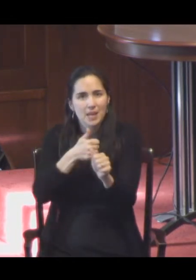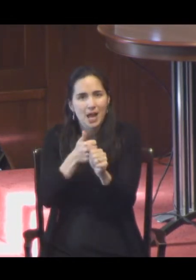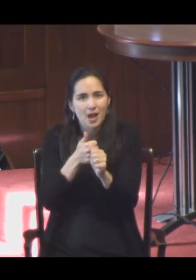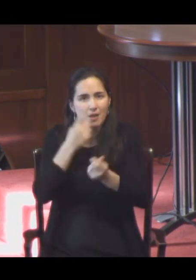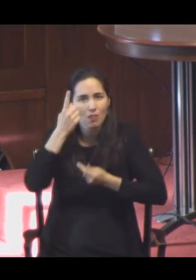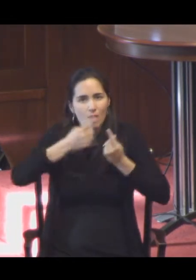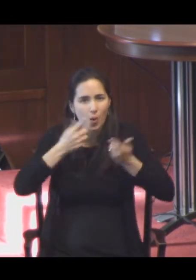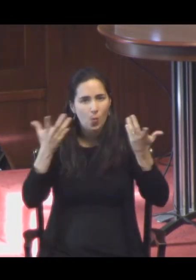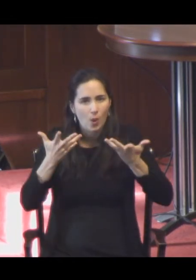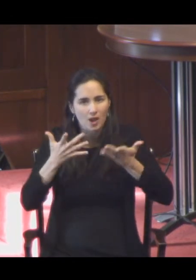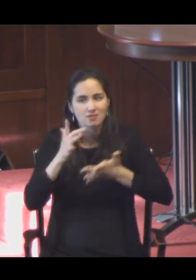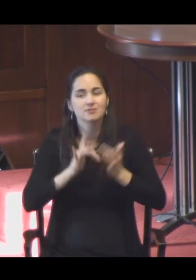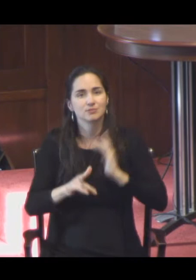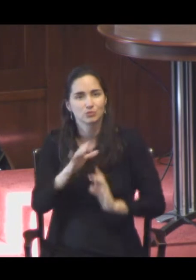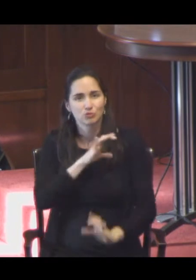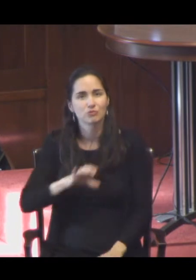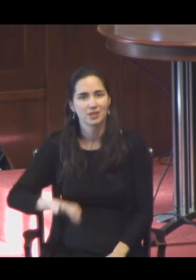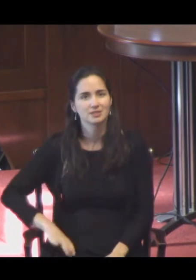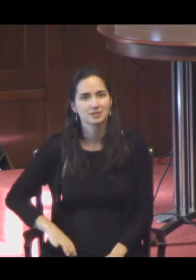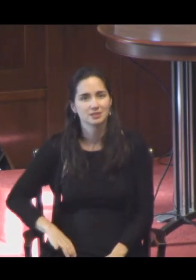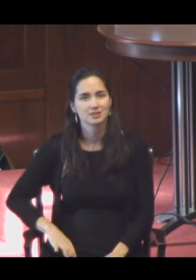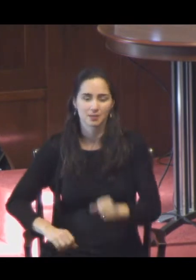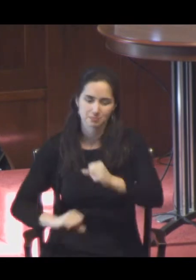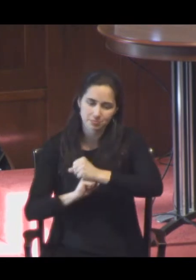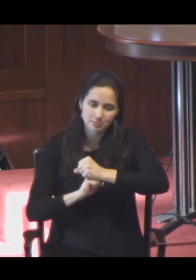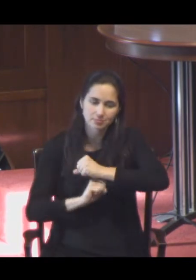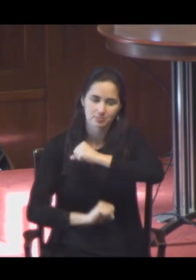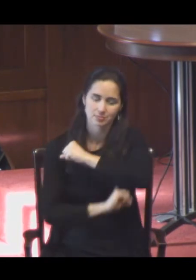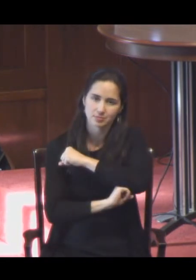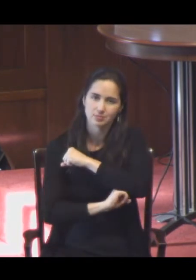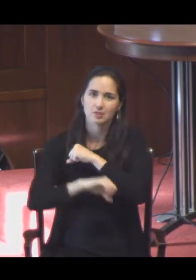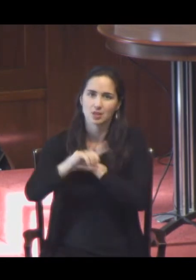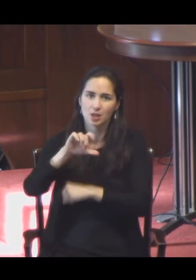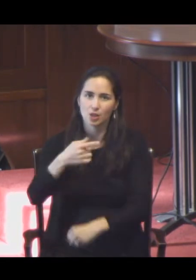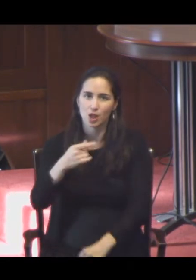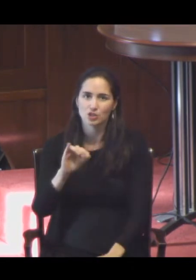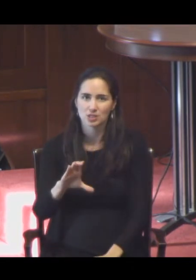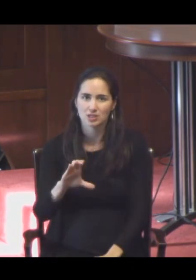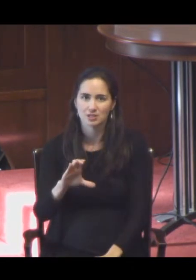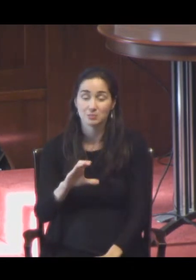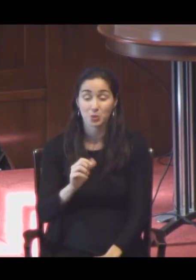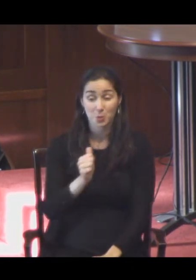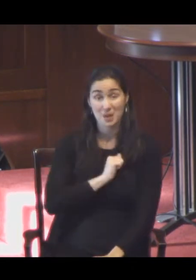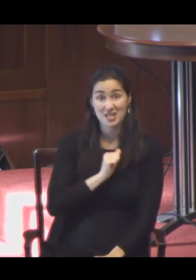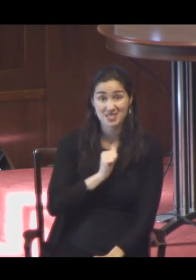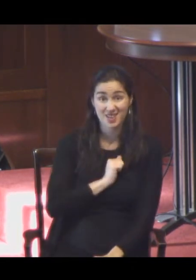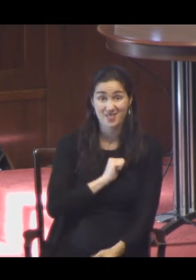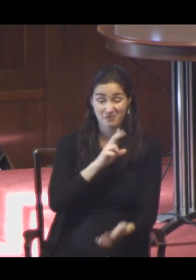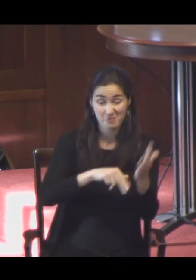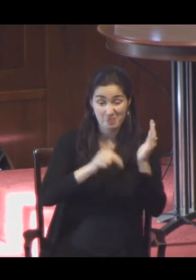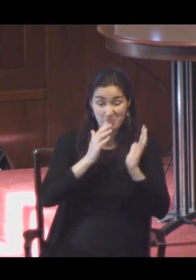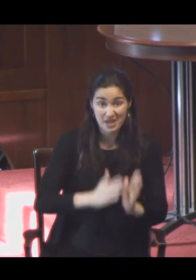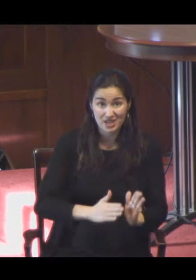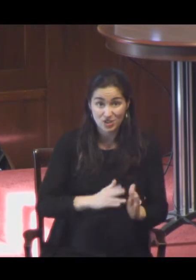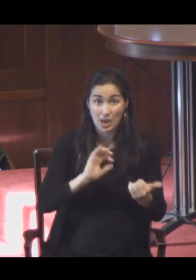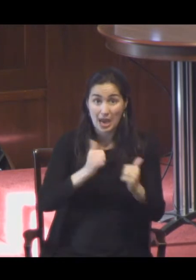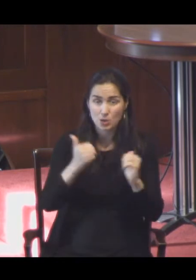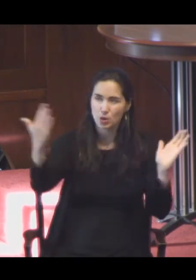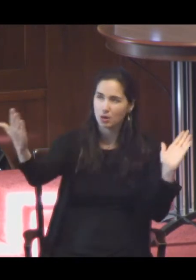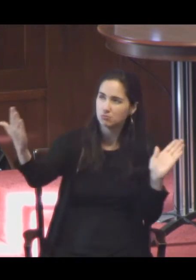the word, the basis of logic. But for me as a painter, my primary way of coming close to God, of crossing over that threshold